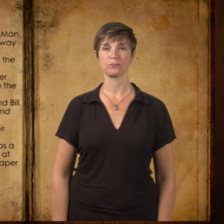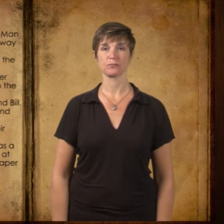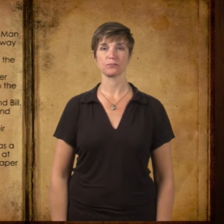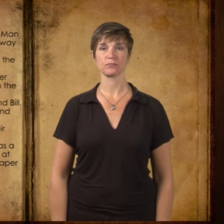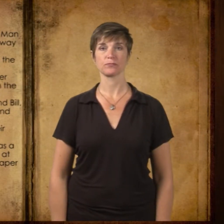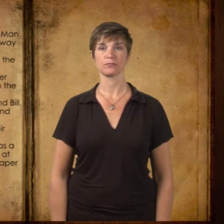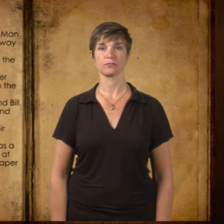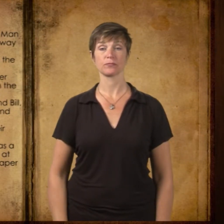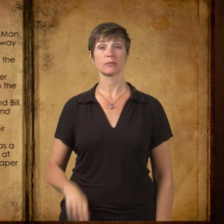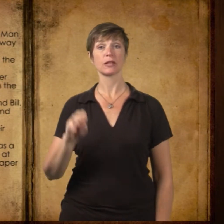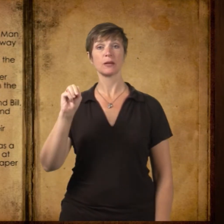above their heads.